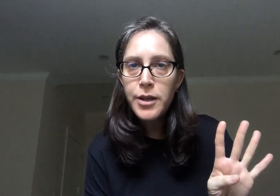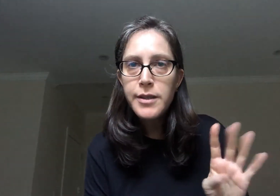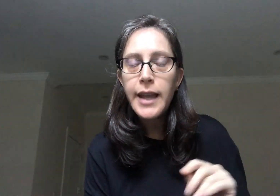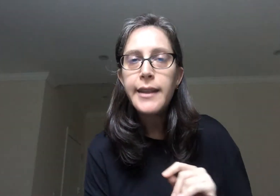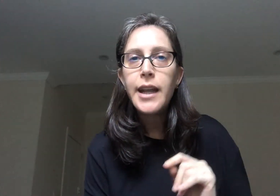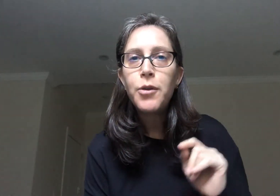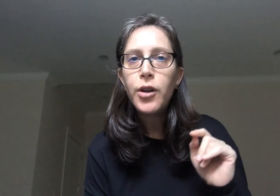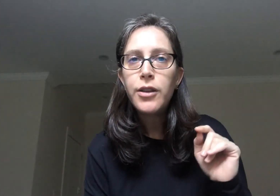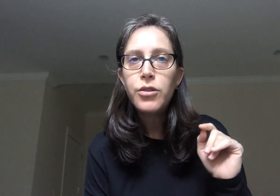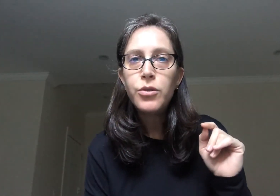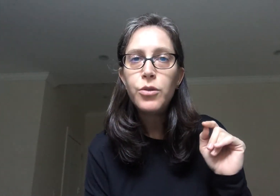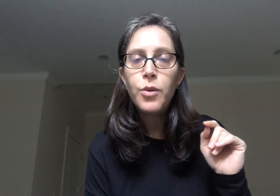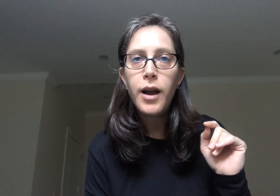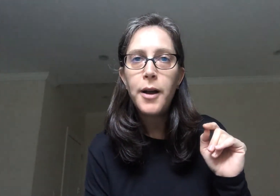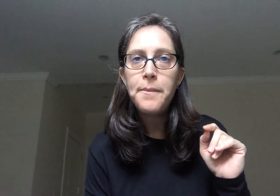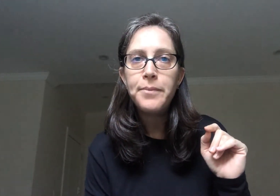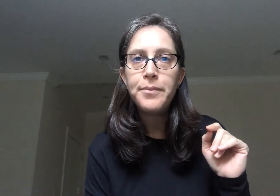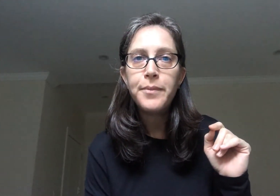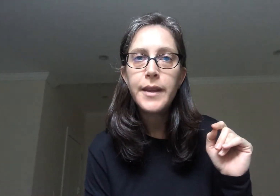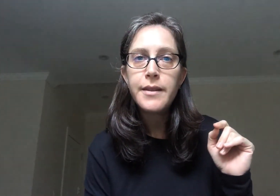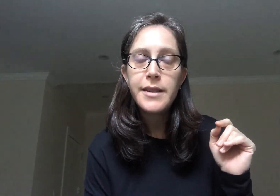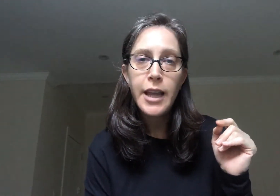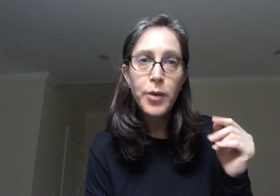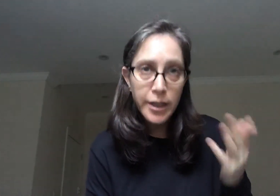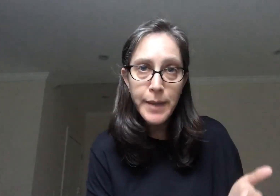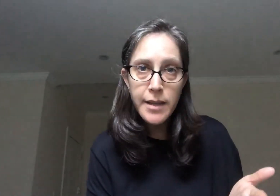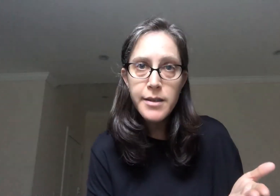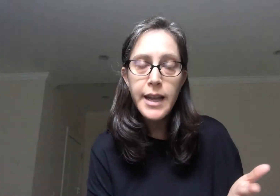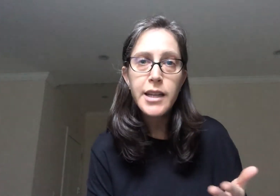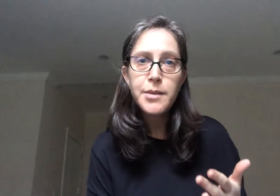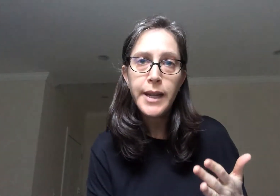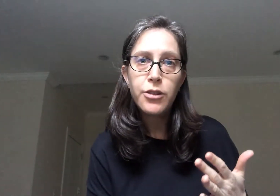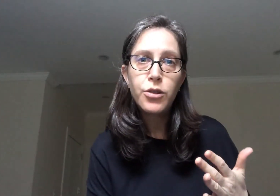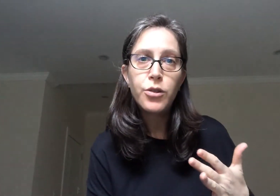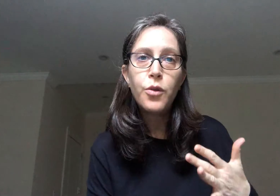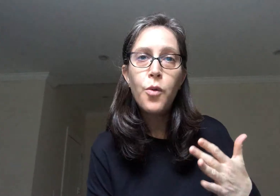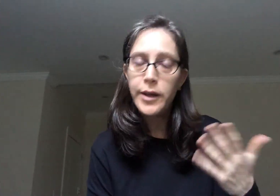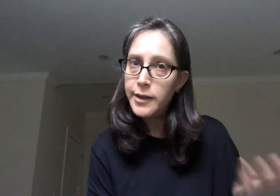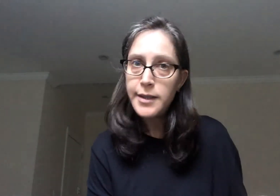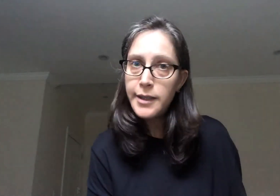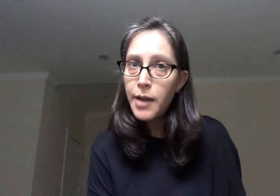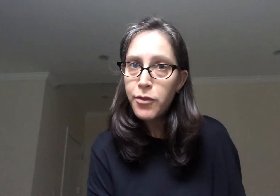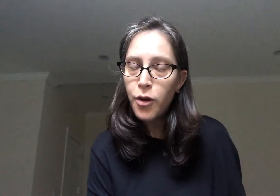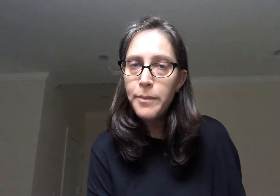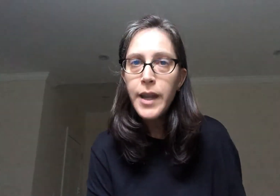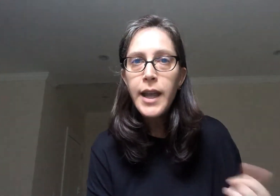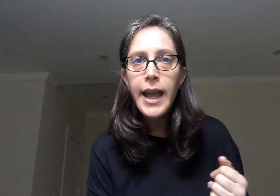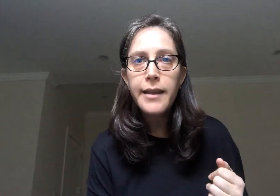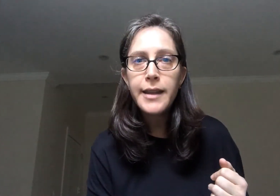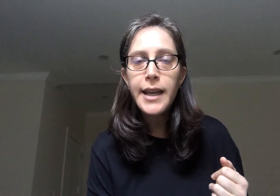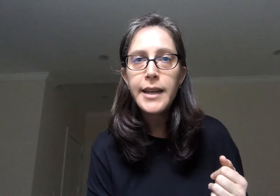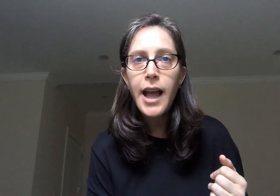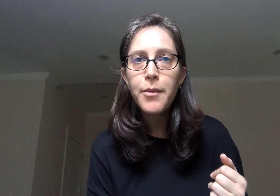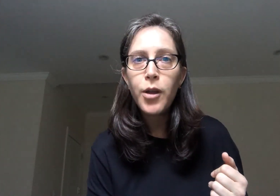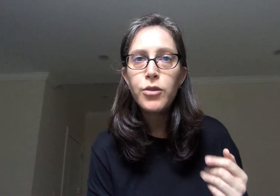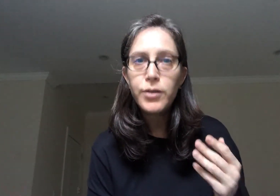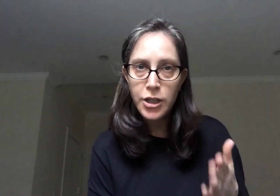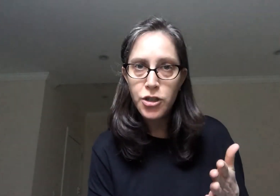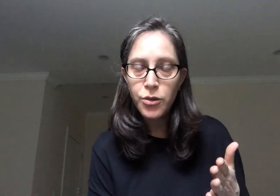words and then I'm going to say what it means and explain to you where does it come from and then I'm going to teach it to